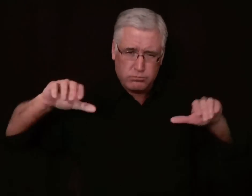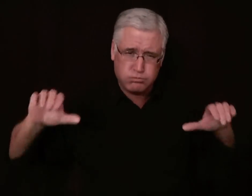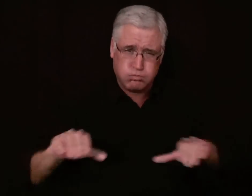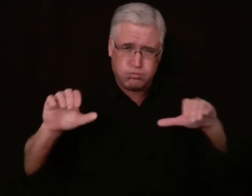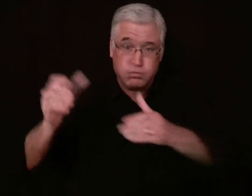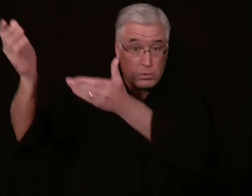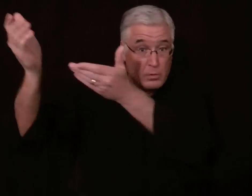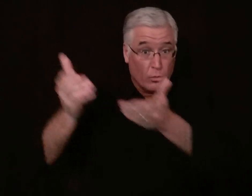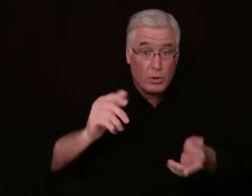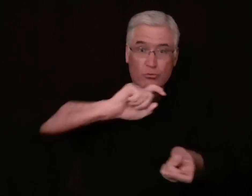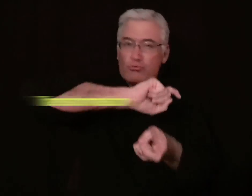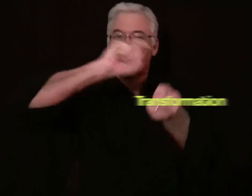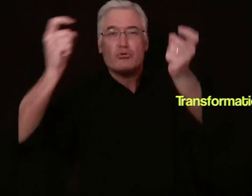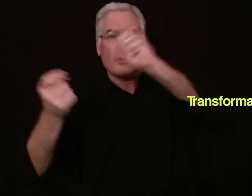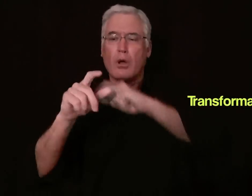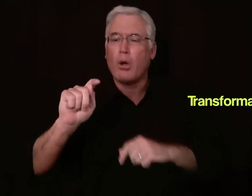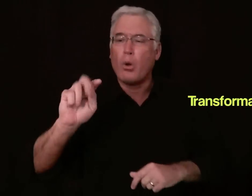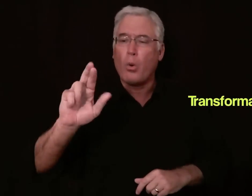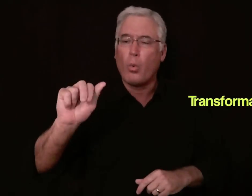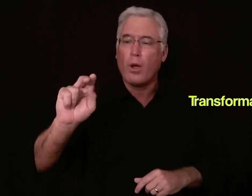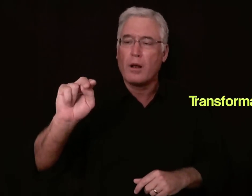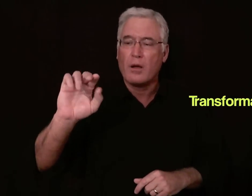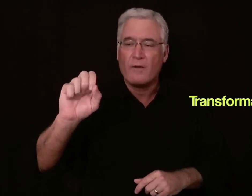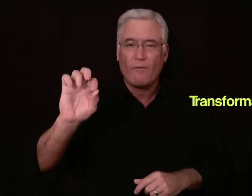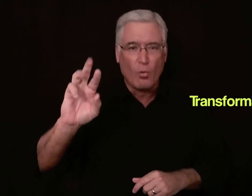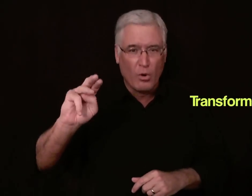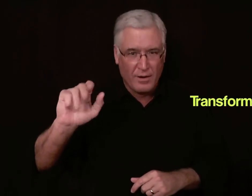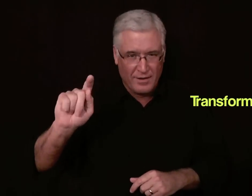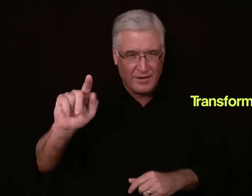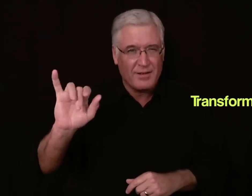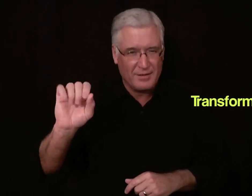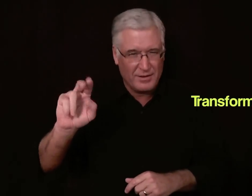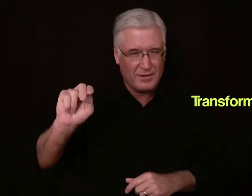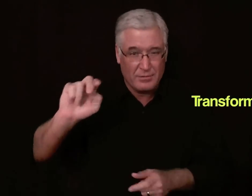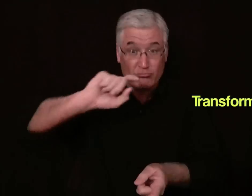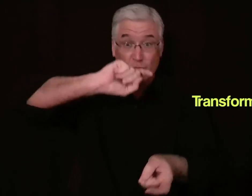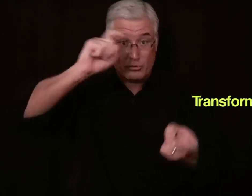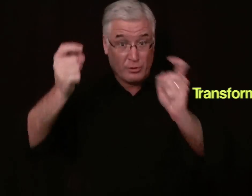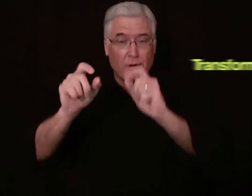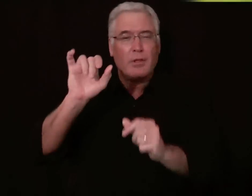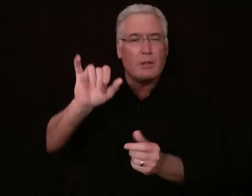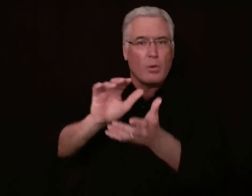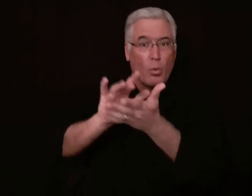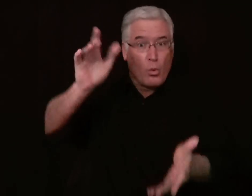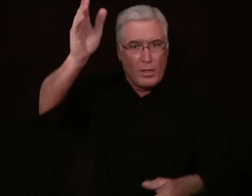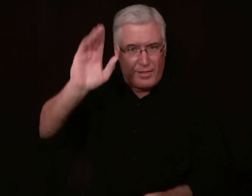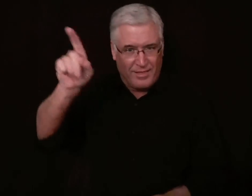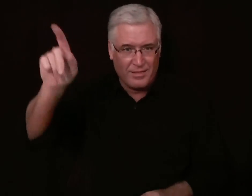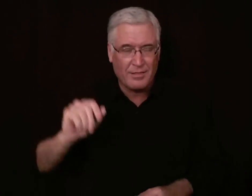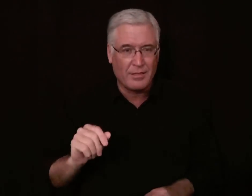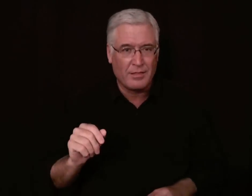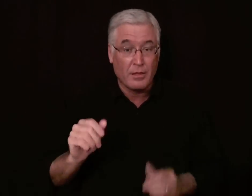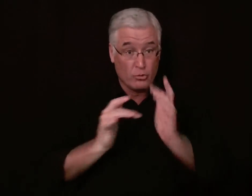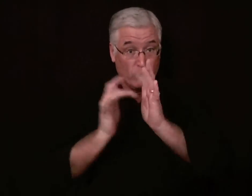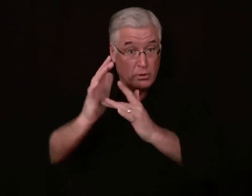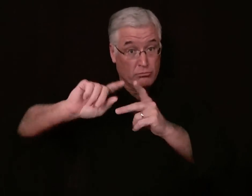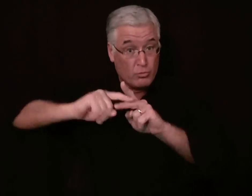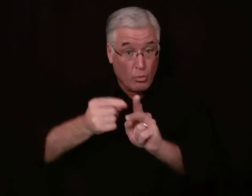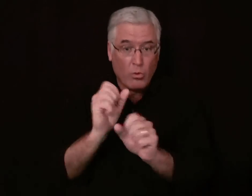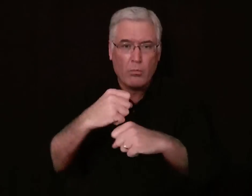Jesus, he is the only one who brought about this transformation, this change that glorifies himself.